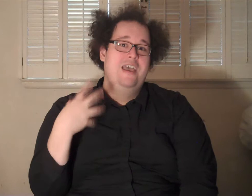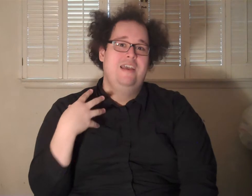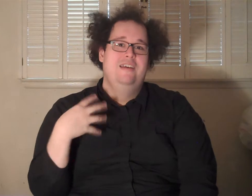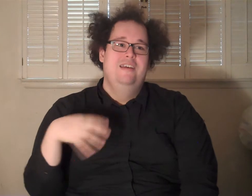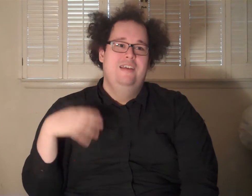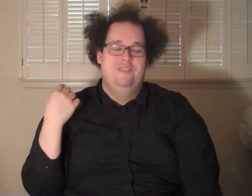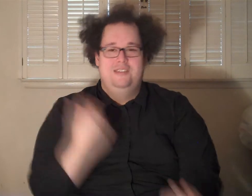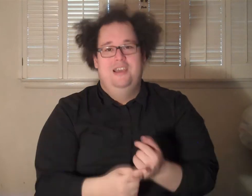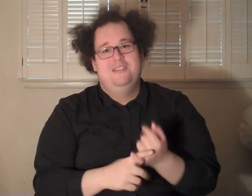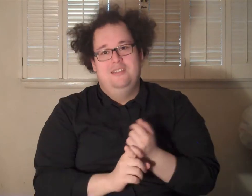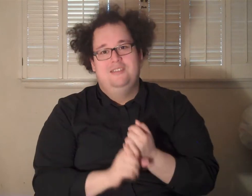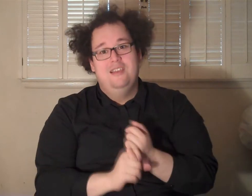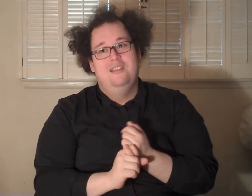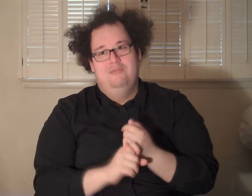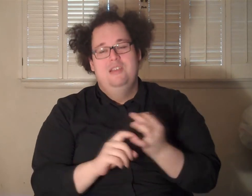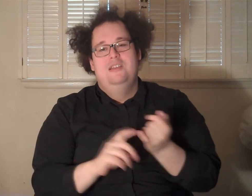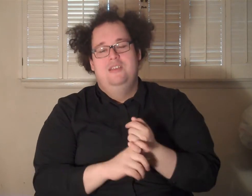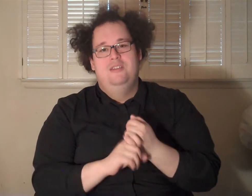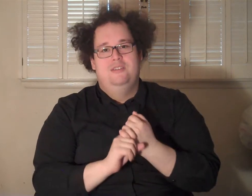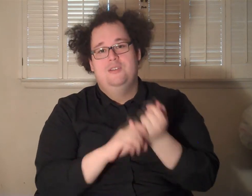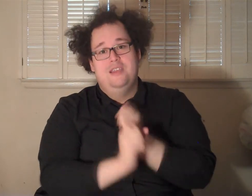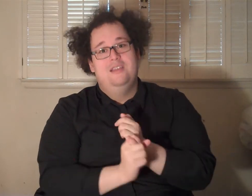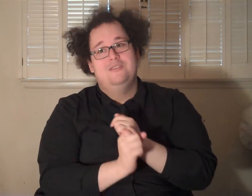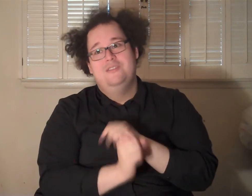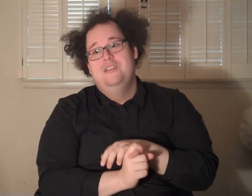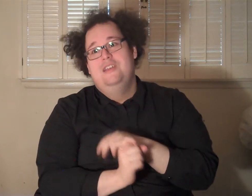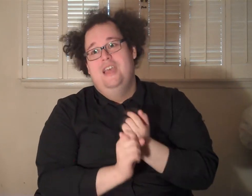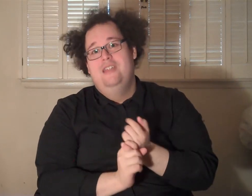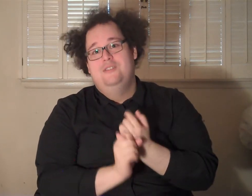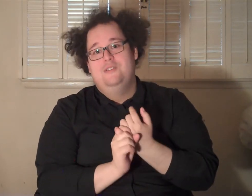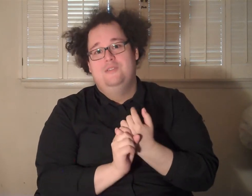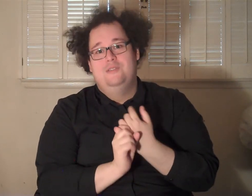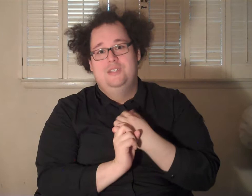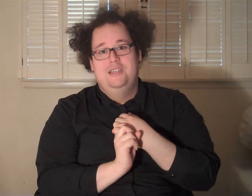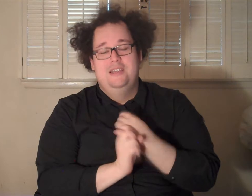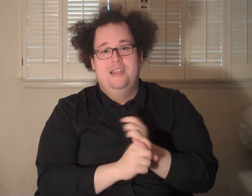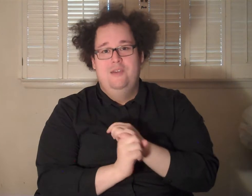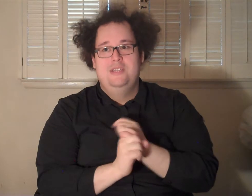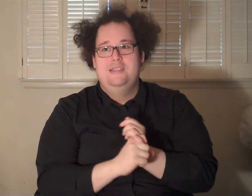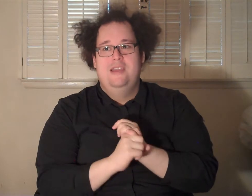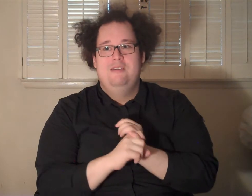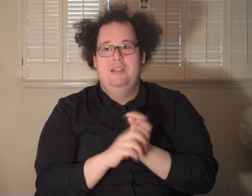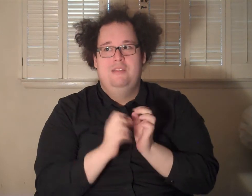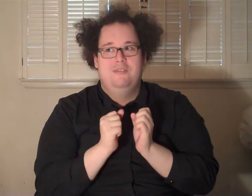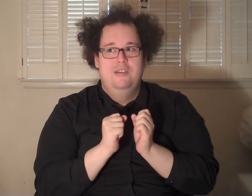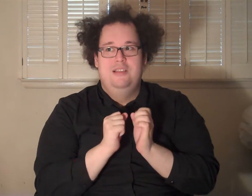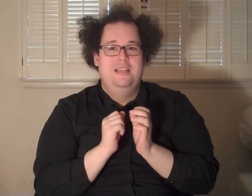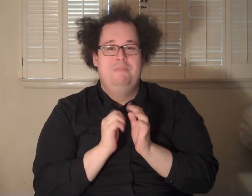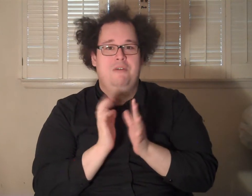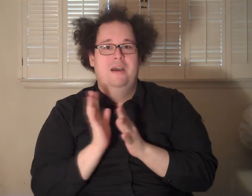head. It was psychological. It was psychological, and it was also, yeah, scary. It wasn't, like, scary complaints. Like, say, like Michael